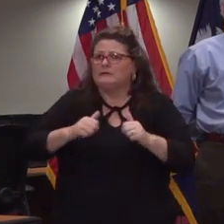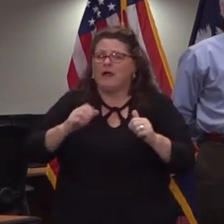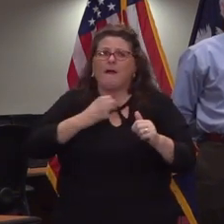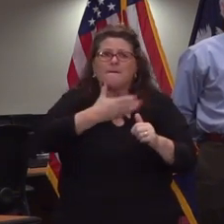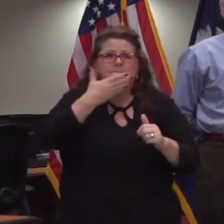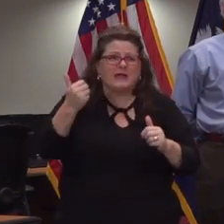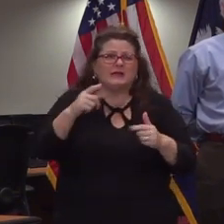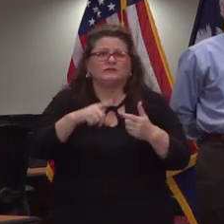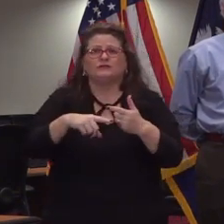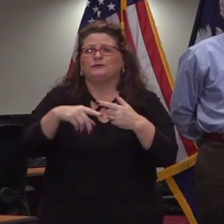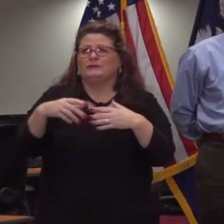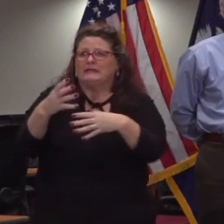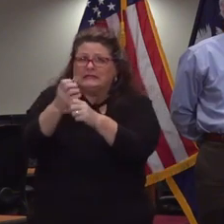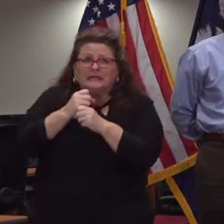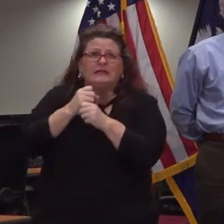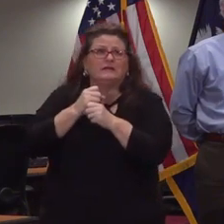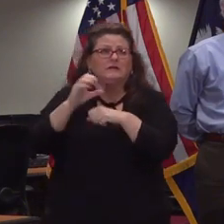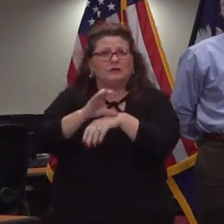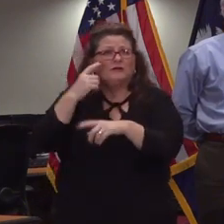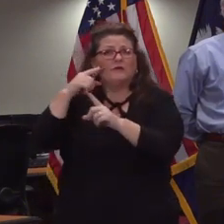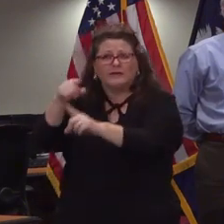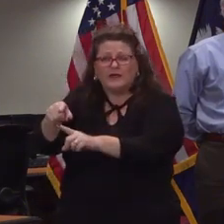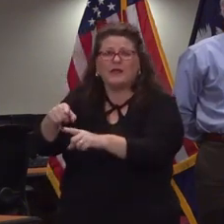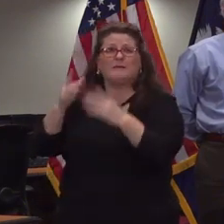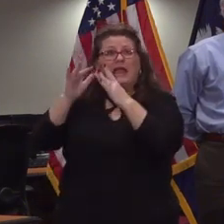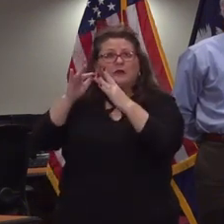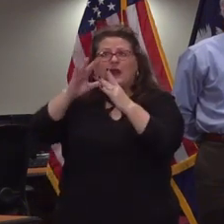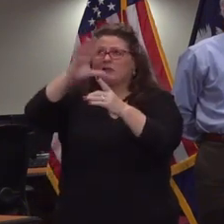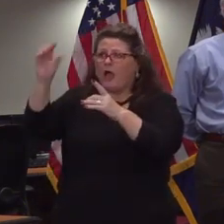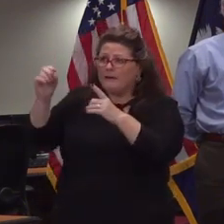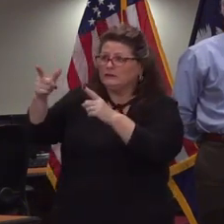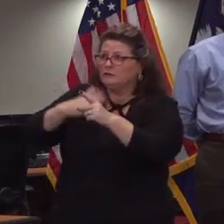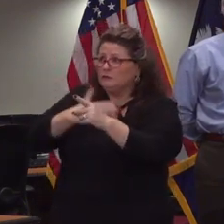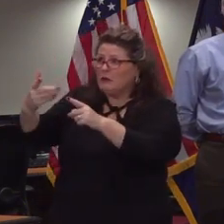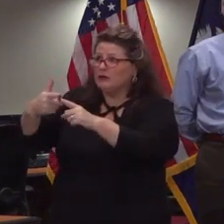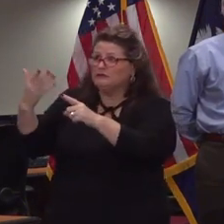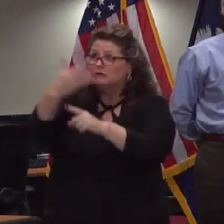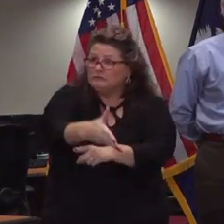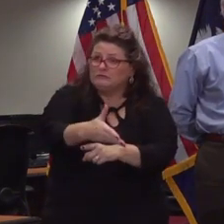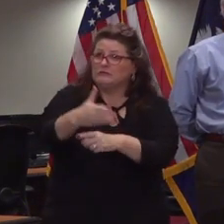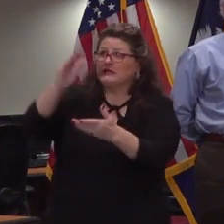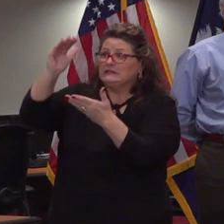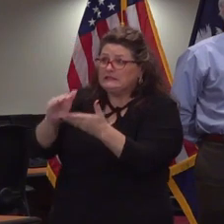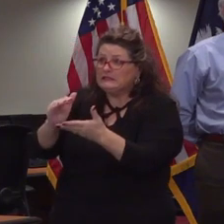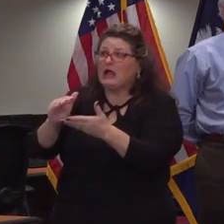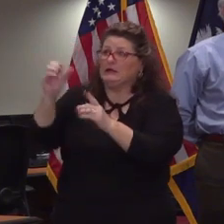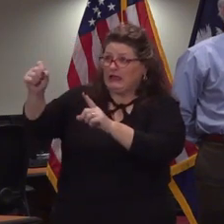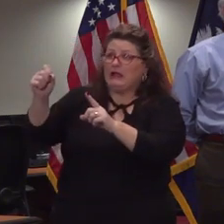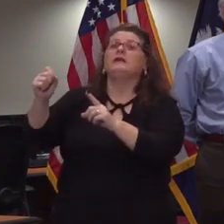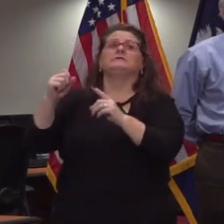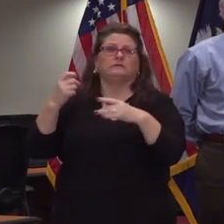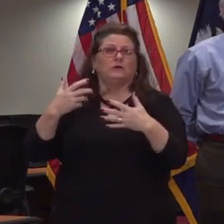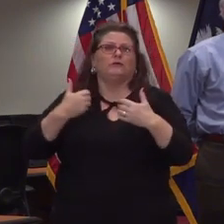uh services for them the uh the providers have stepped up to the plate to offer discounted services we're working with meetings